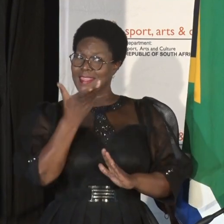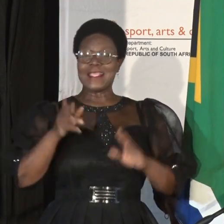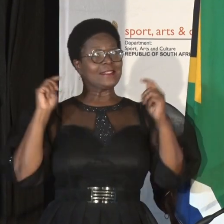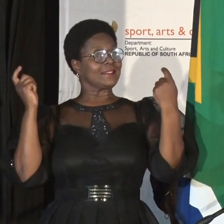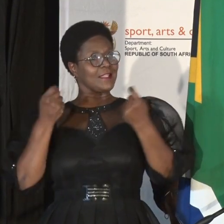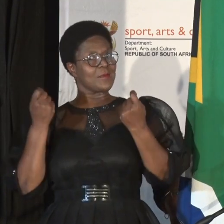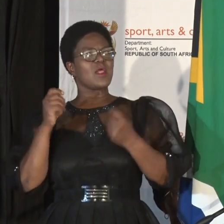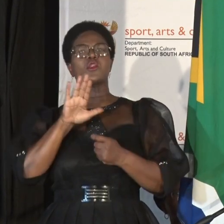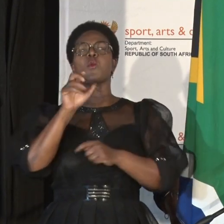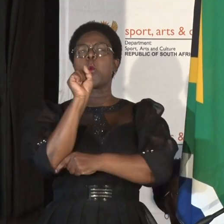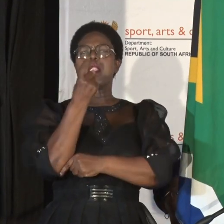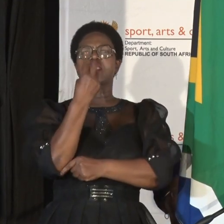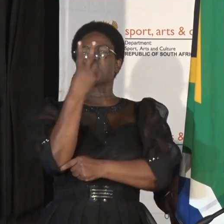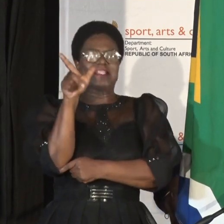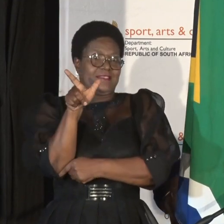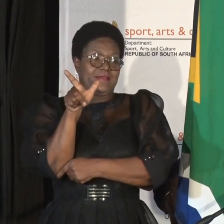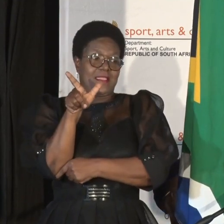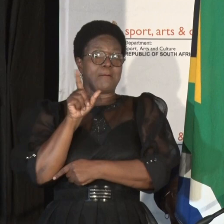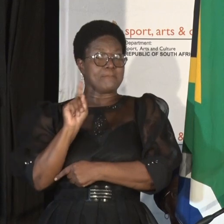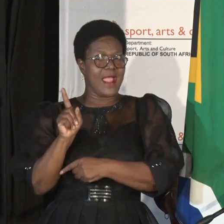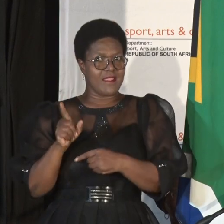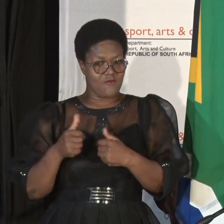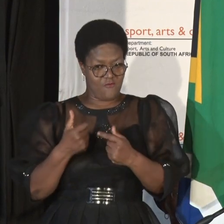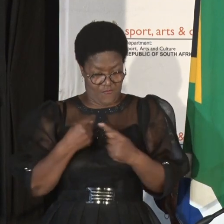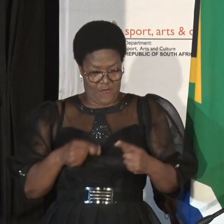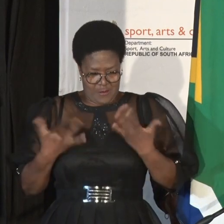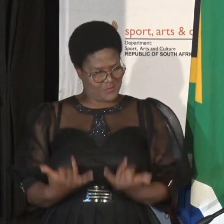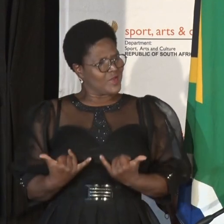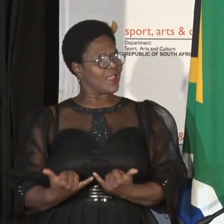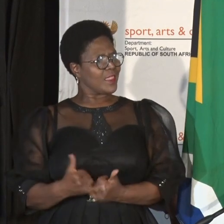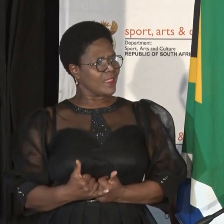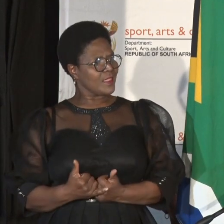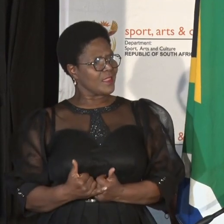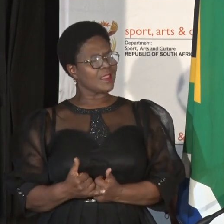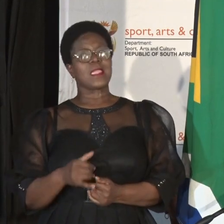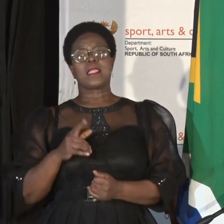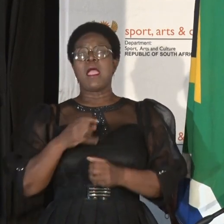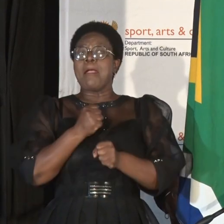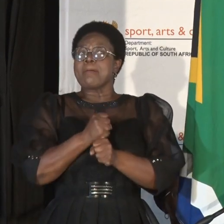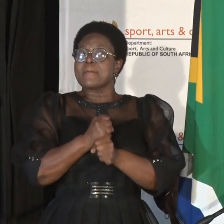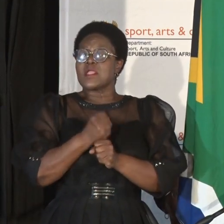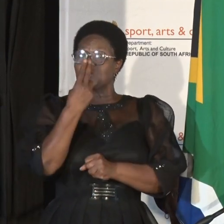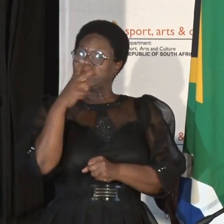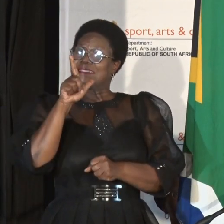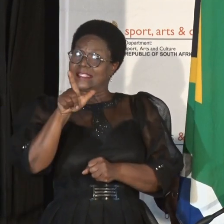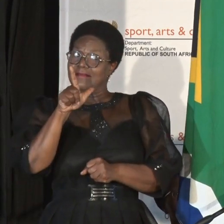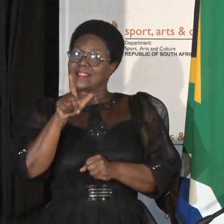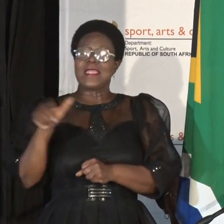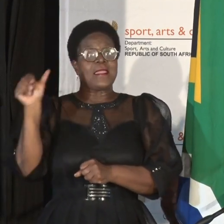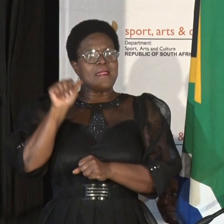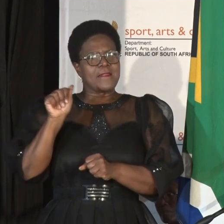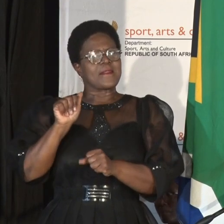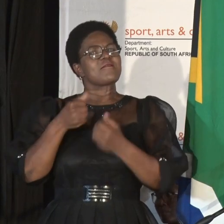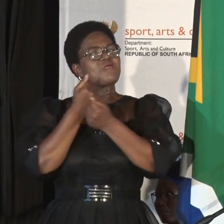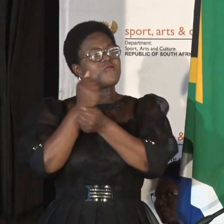not only on the 27th, but starting from today. To make the 27th of April and the Freedom Month